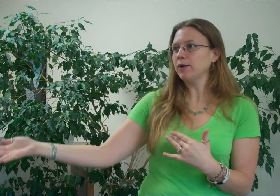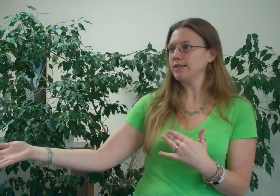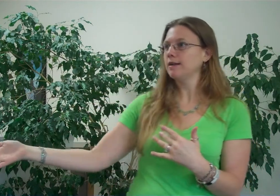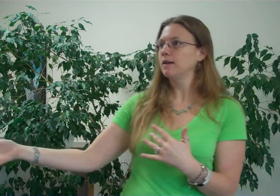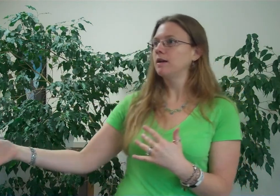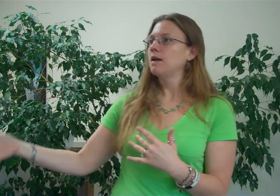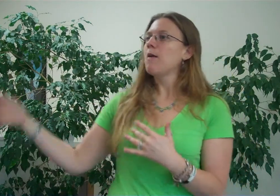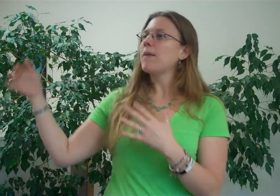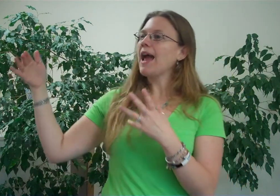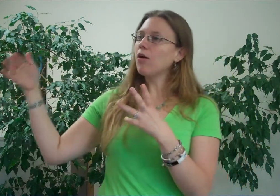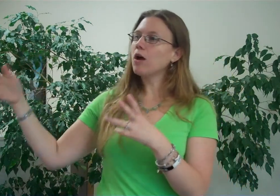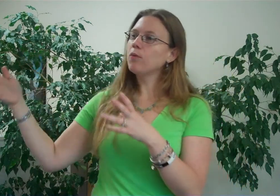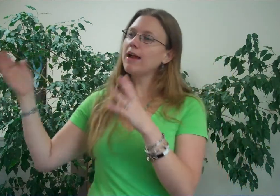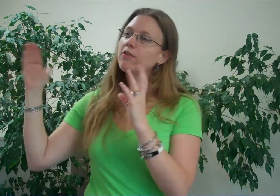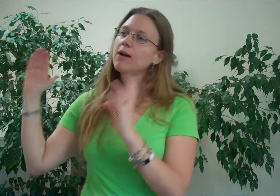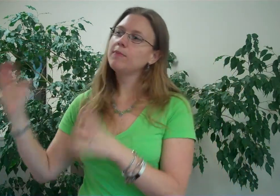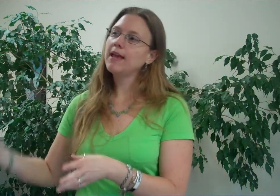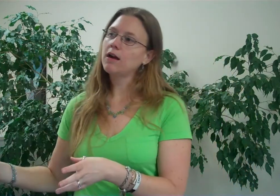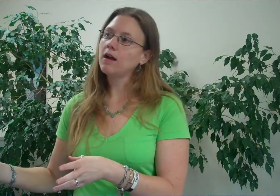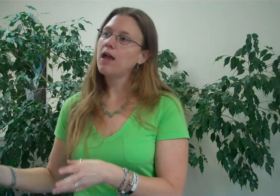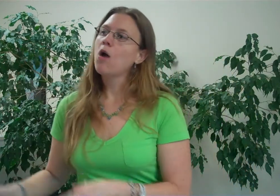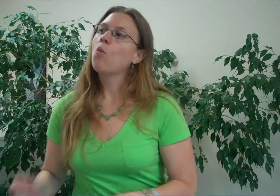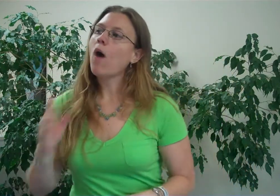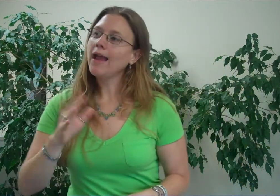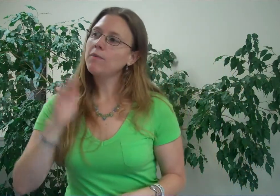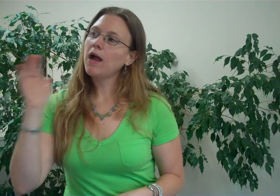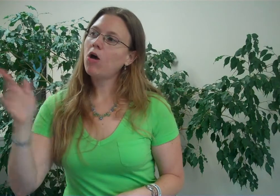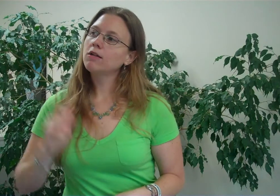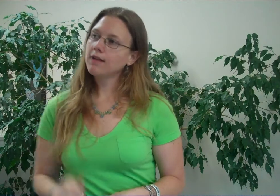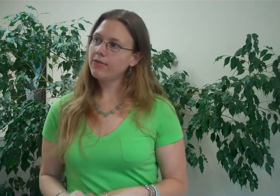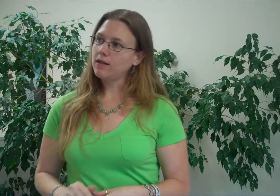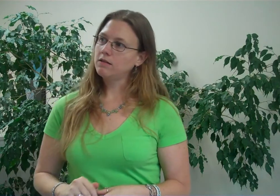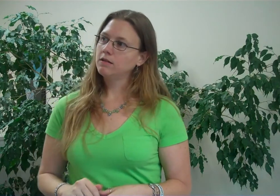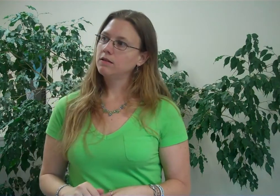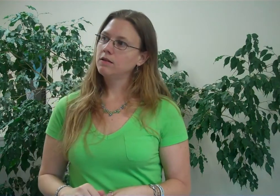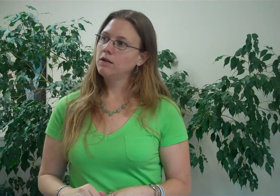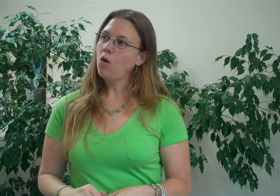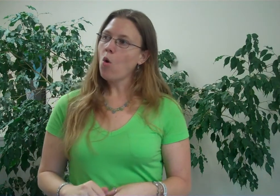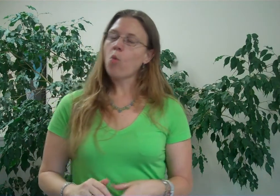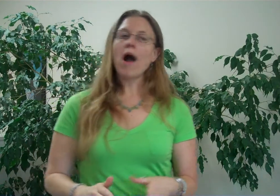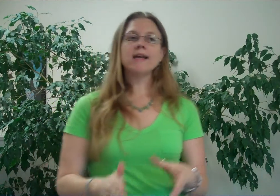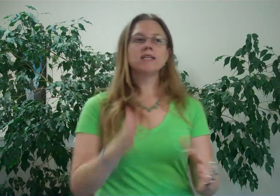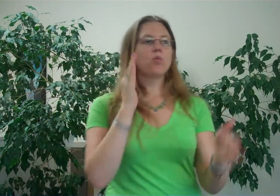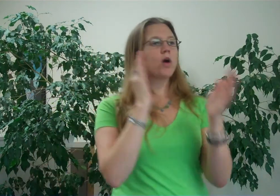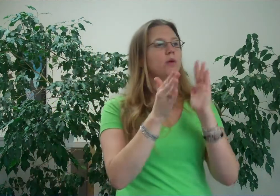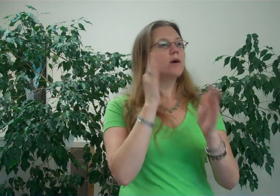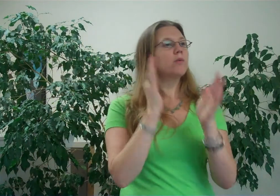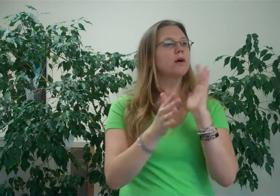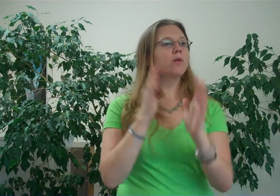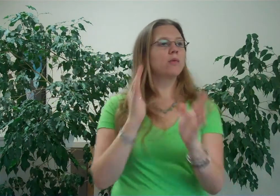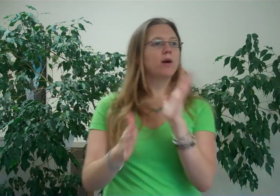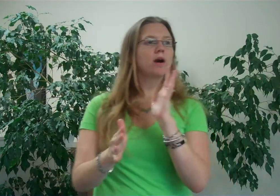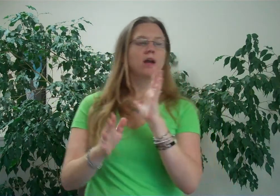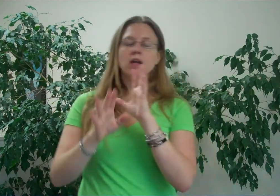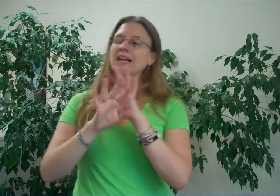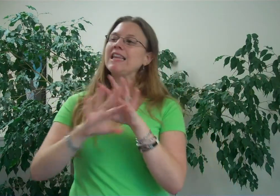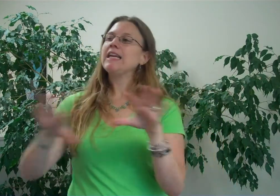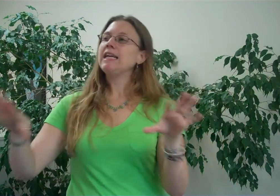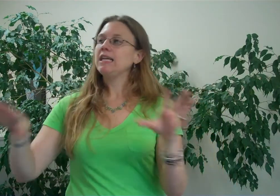it. But how come whenever I'm there, why am I all or nothing? Why is it work, work, work, work, work, clean eating,